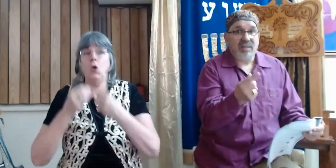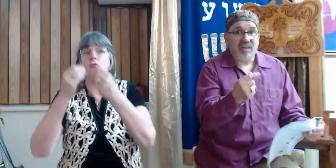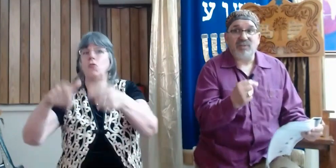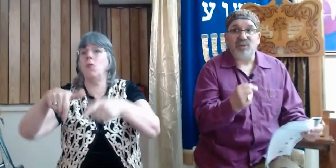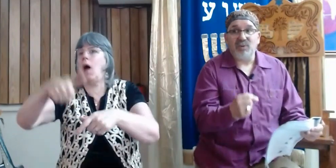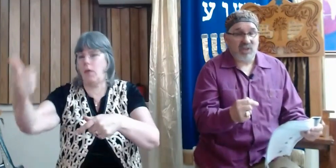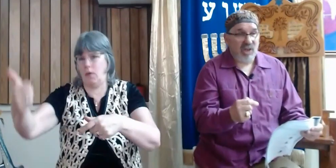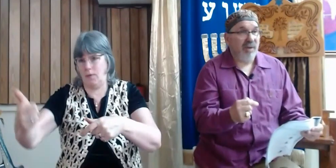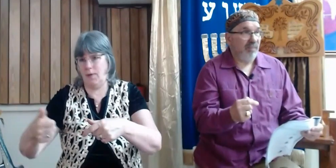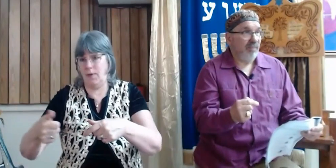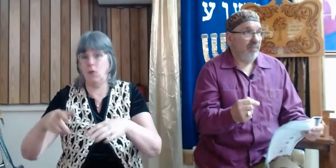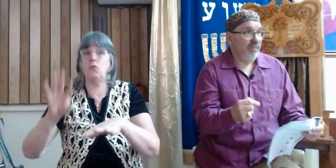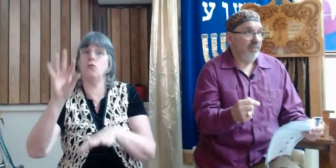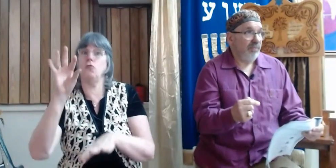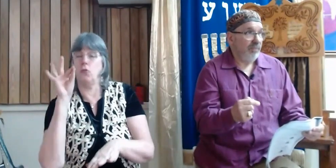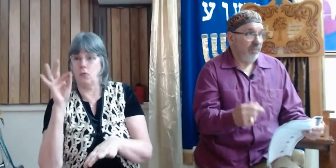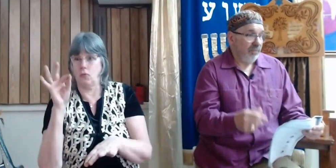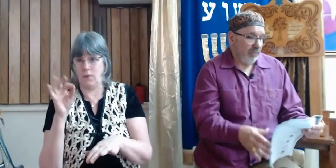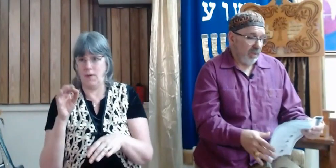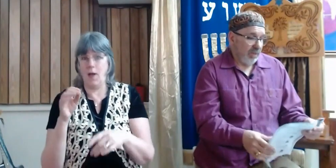instead of to Hashem.